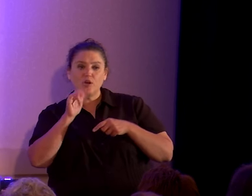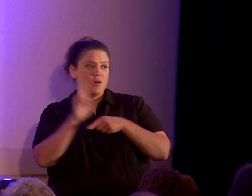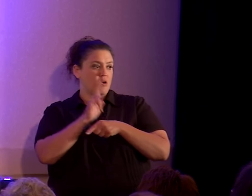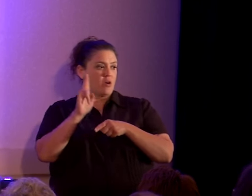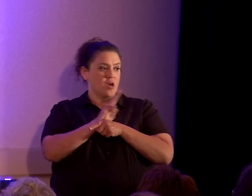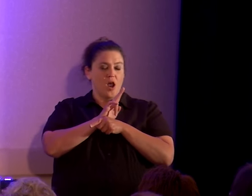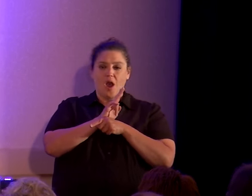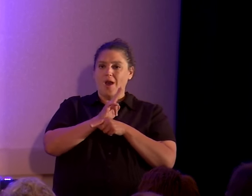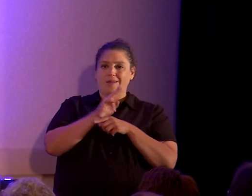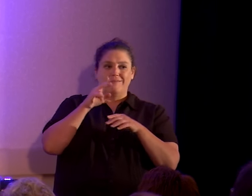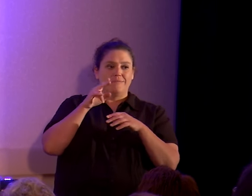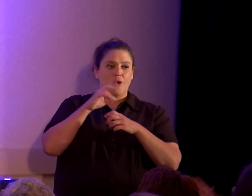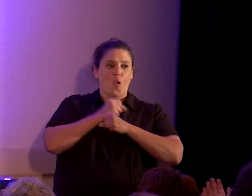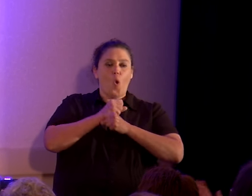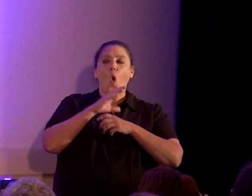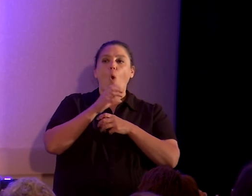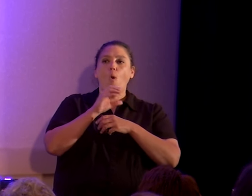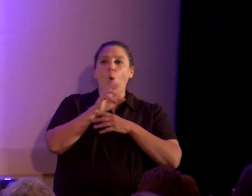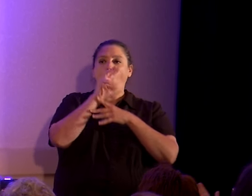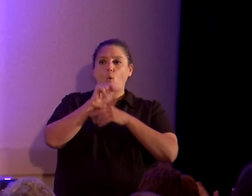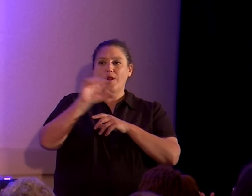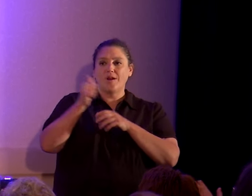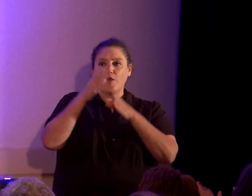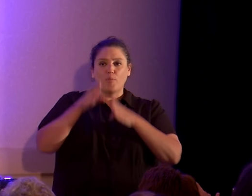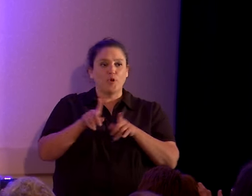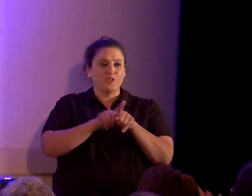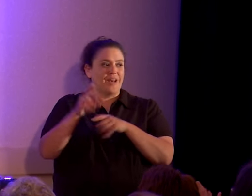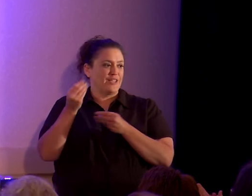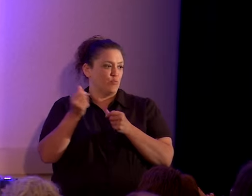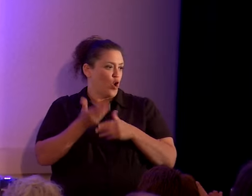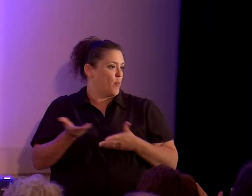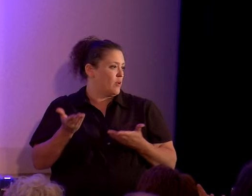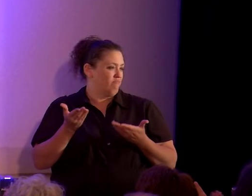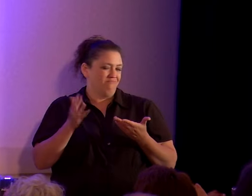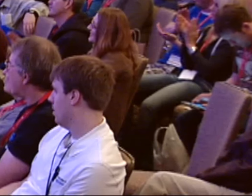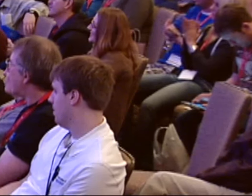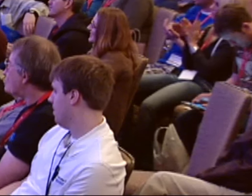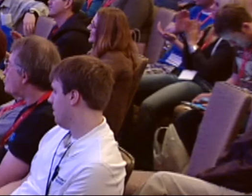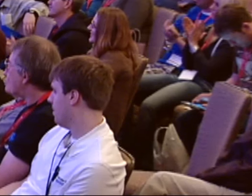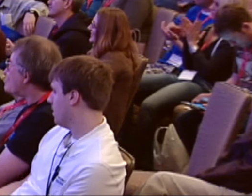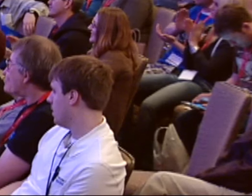shalt not own another human being as property. You have the dumbest excuses for your beliefs.